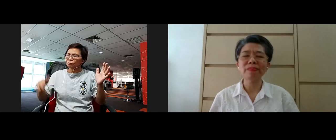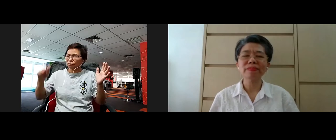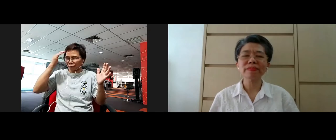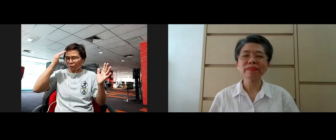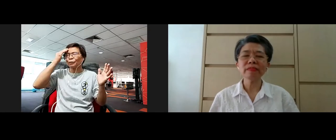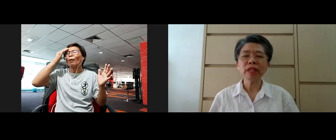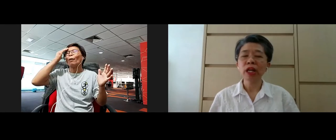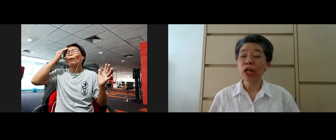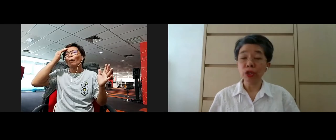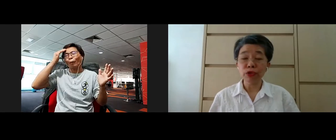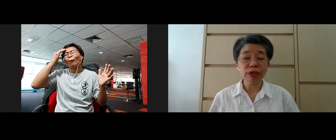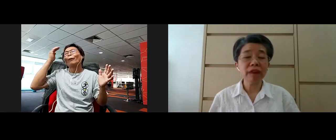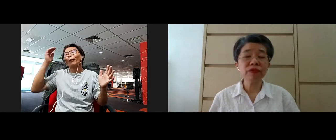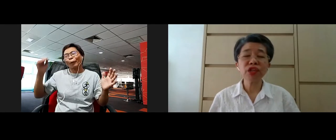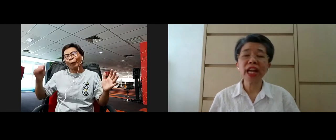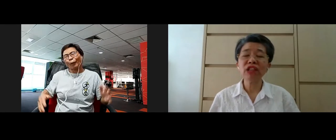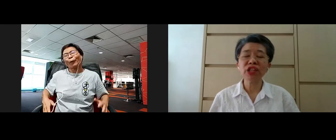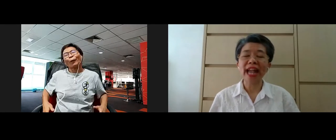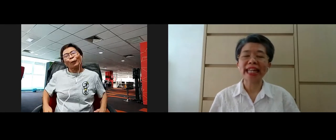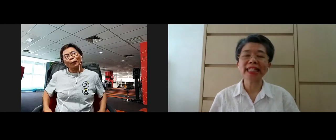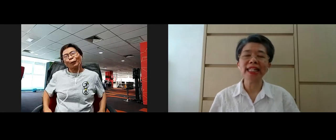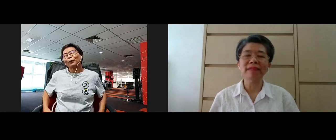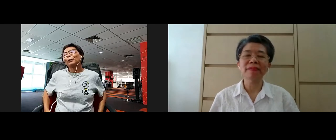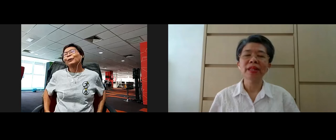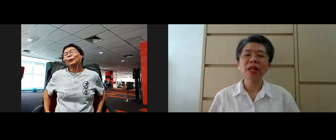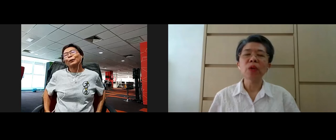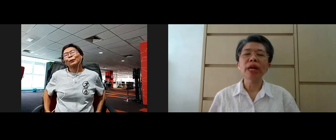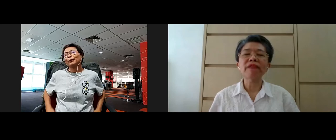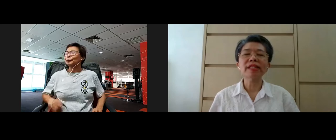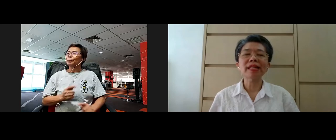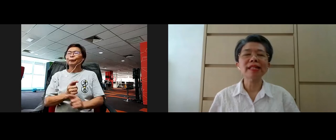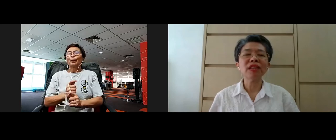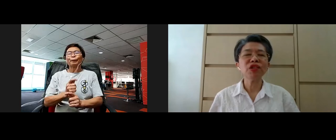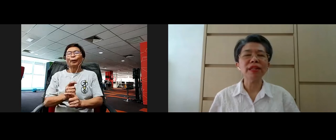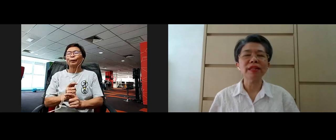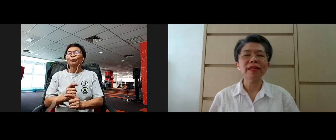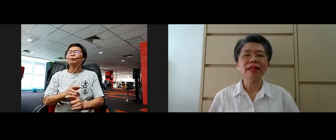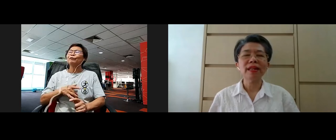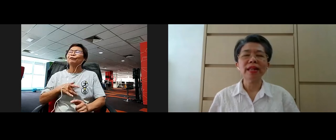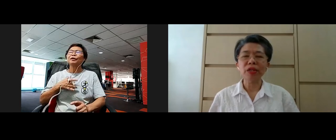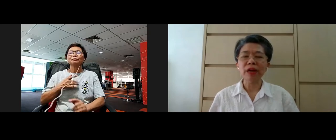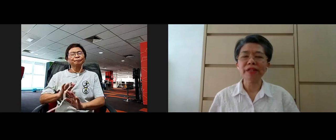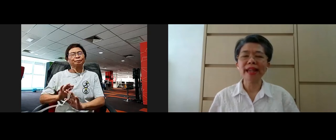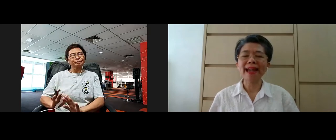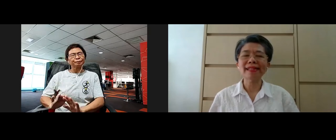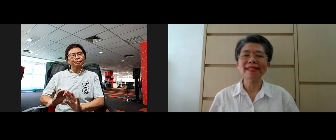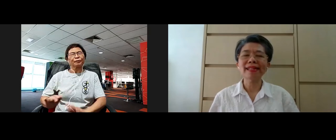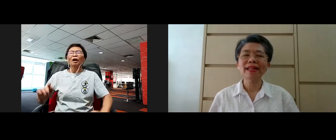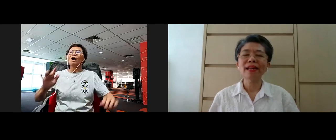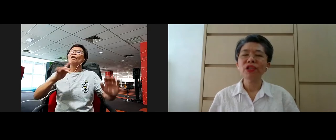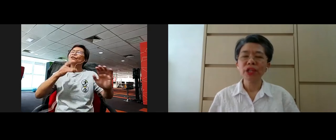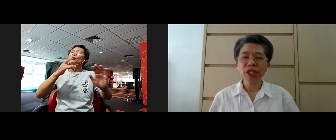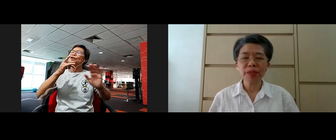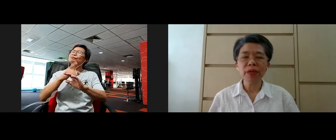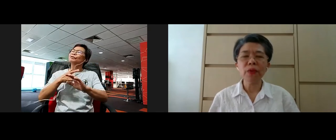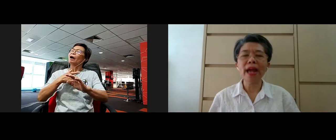them. You don't have to change anything. Whatever sensation that you have sensed,